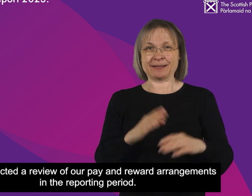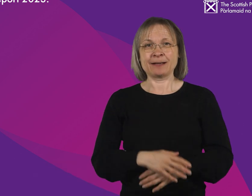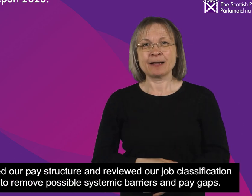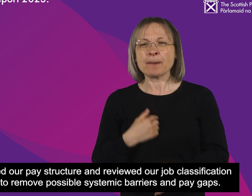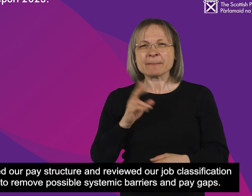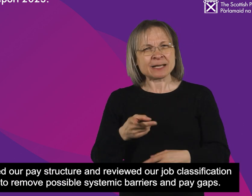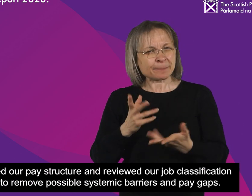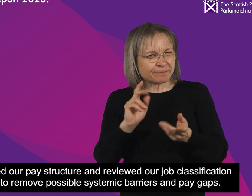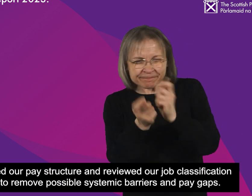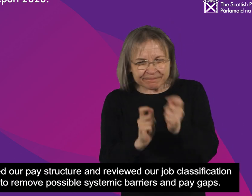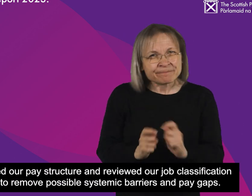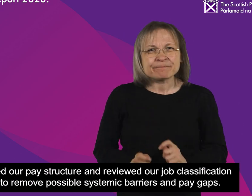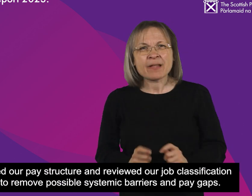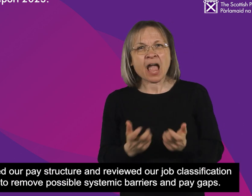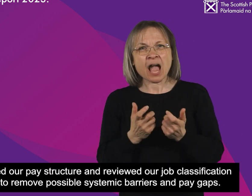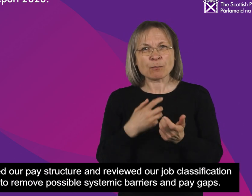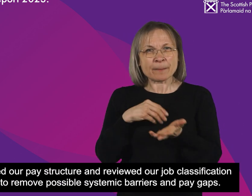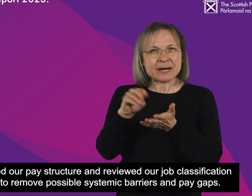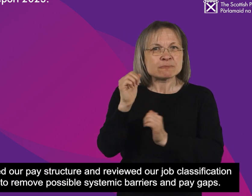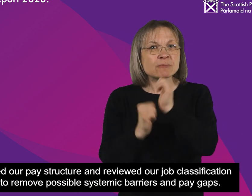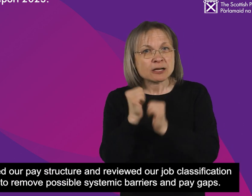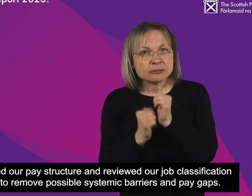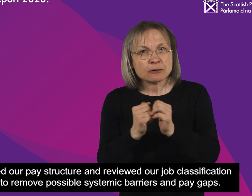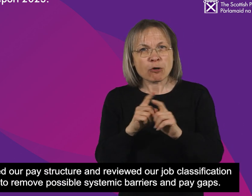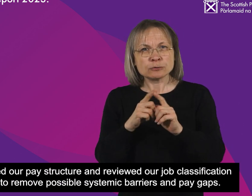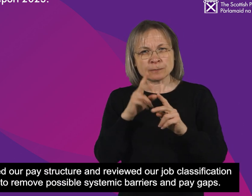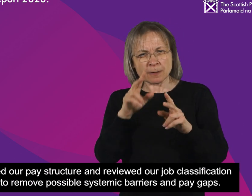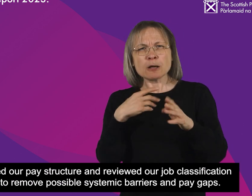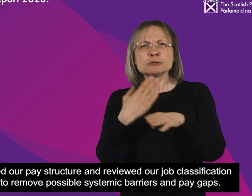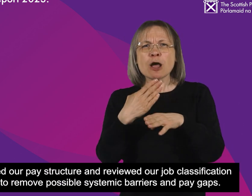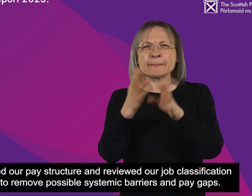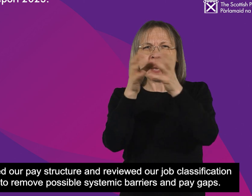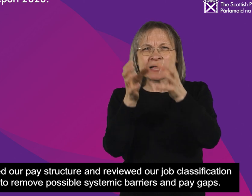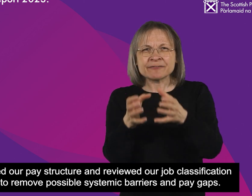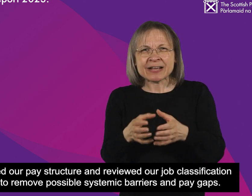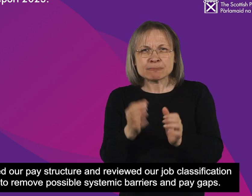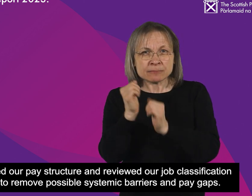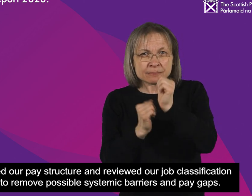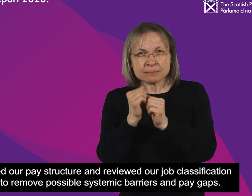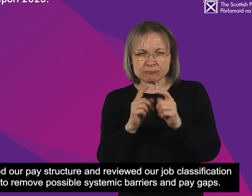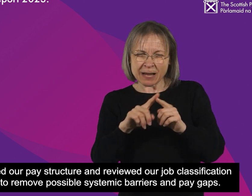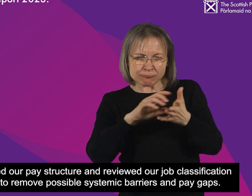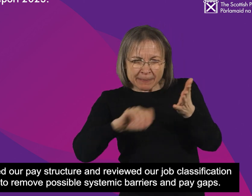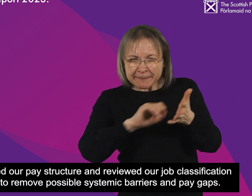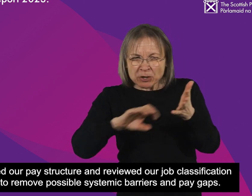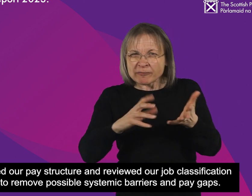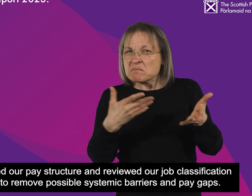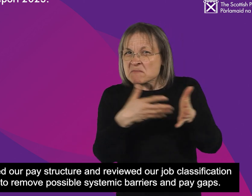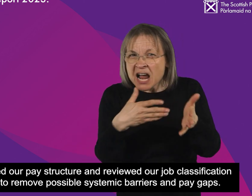We redesigned our pay structure and reviewed our job classification framework to remove possible systemic barriers and pay